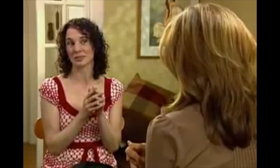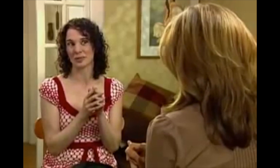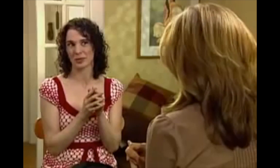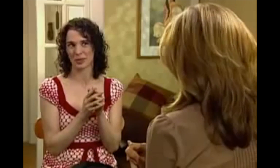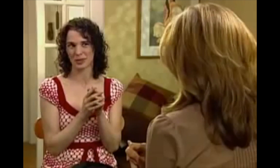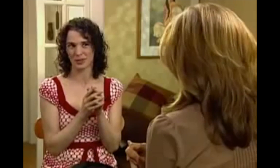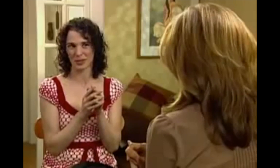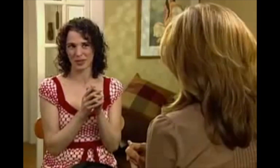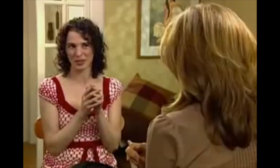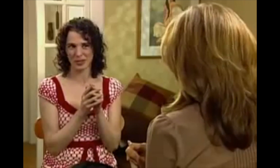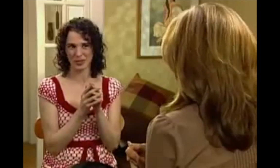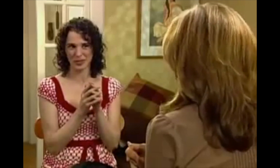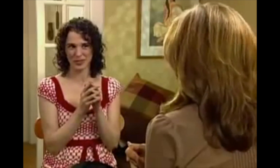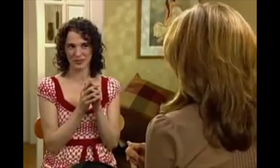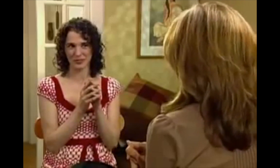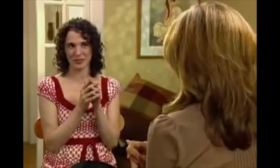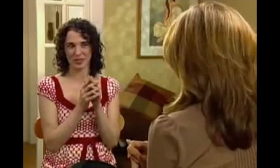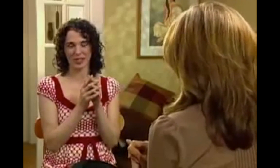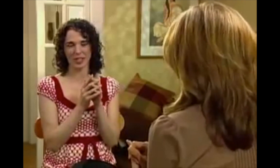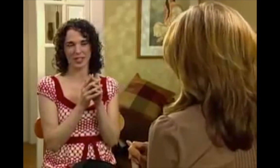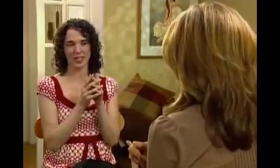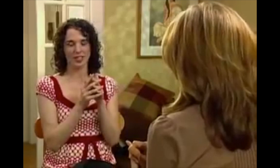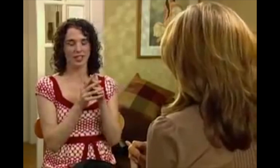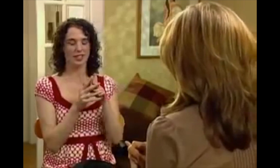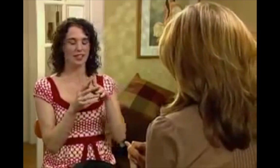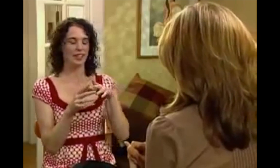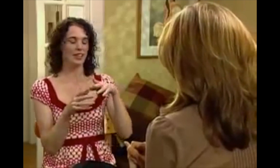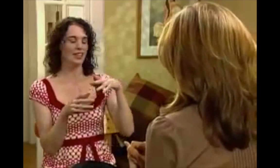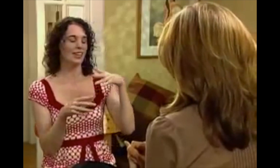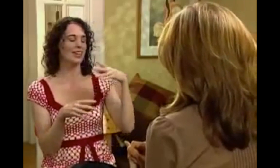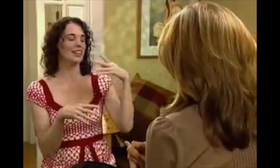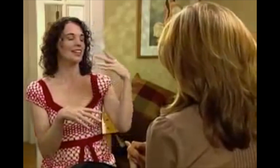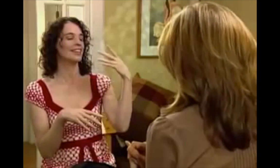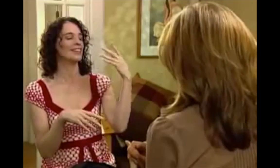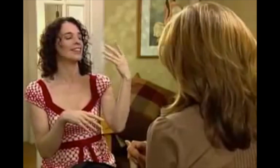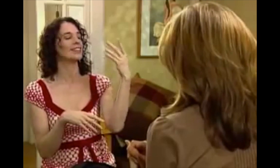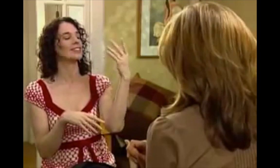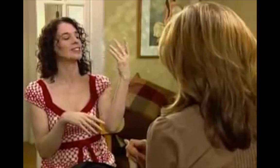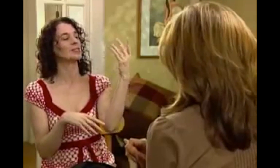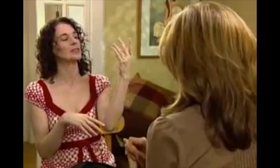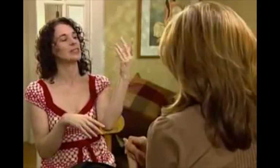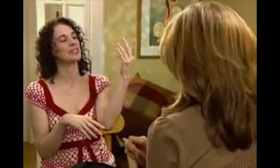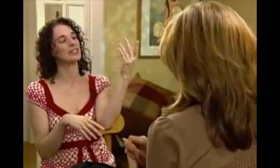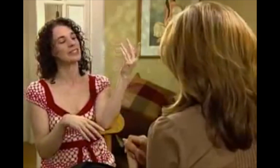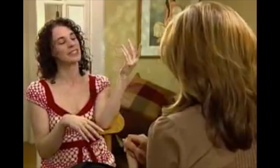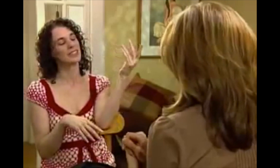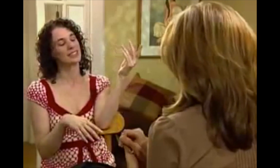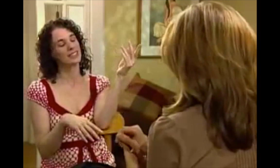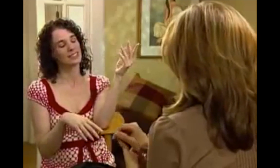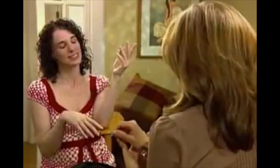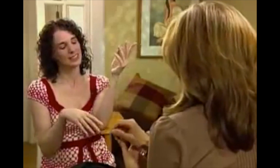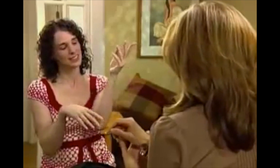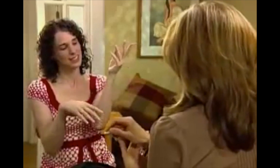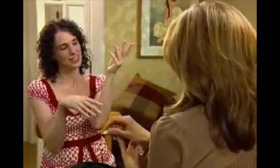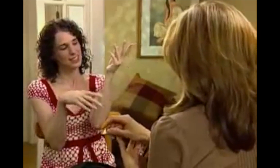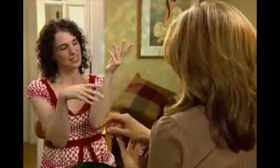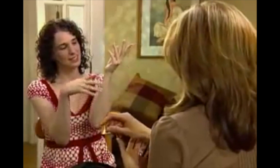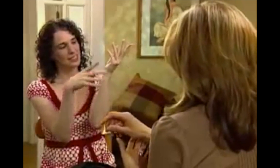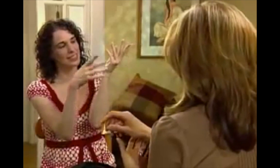beauty pose? Yes, what's your favorite pose? I like this. I seductively